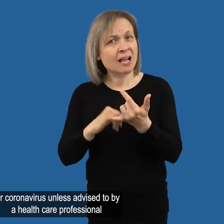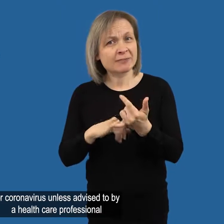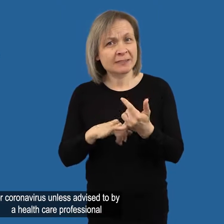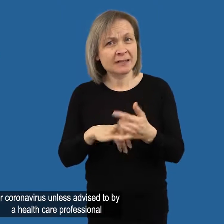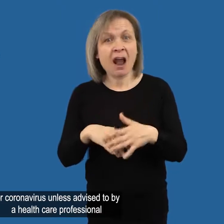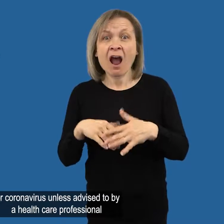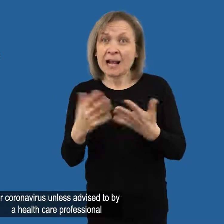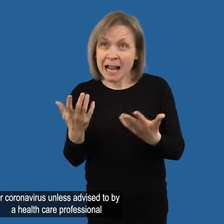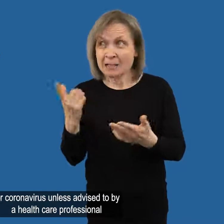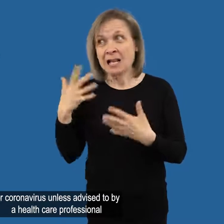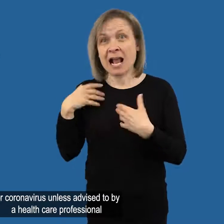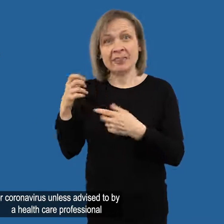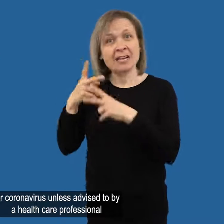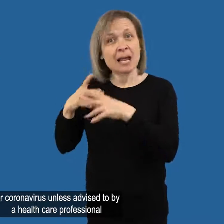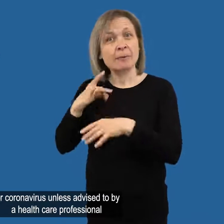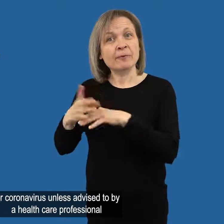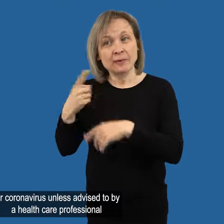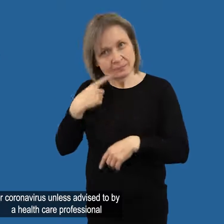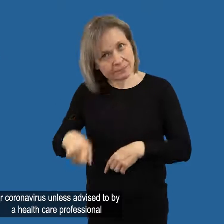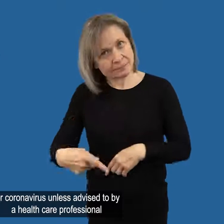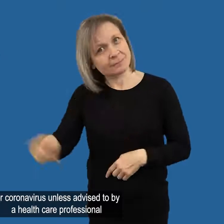unless advised to by a healthcare professional